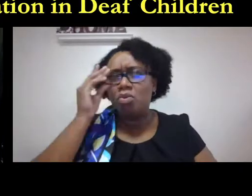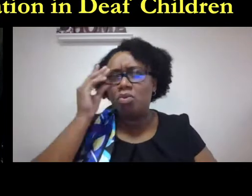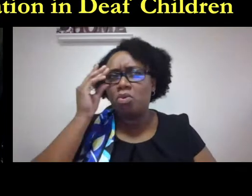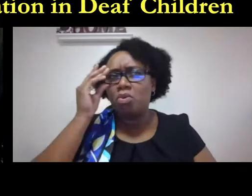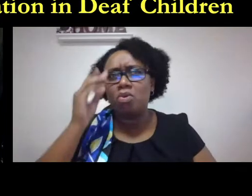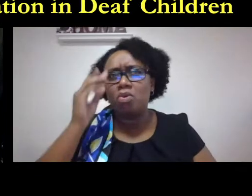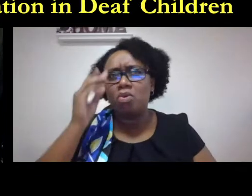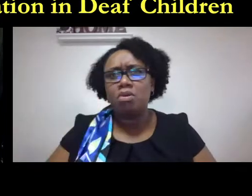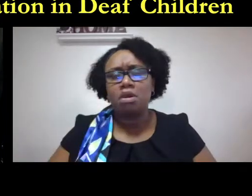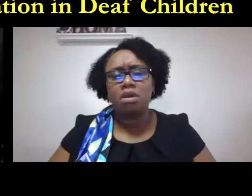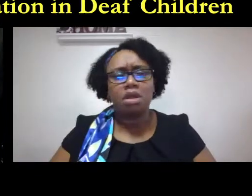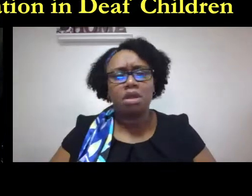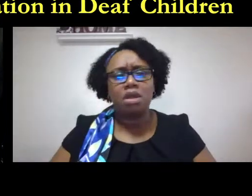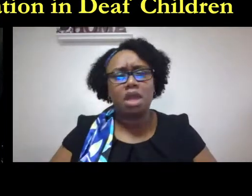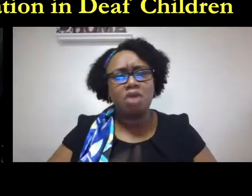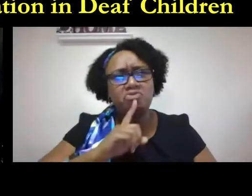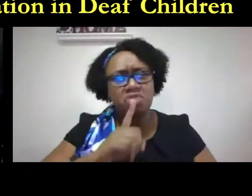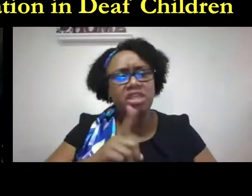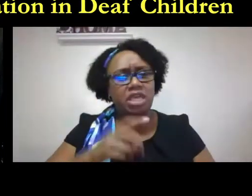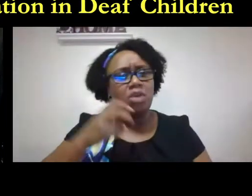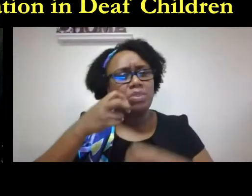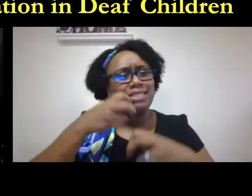mallory speaking not that i'm aware of no